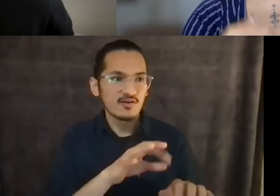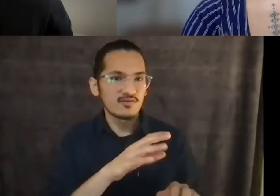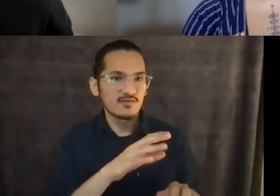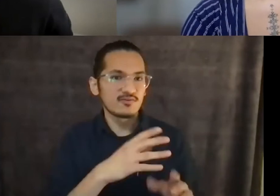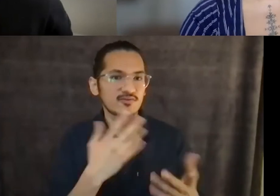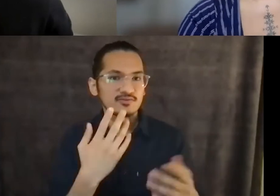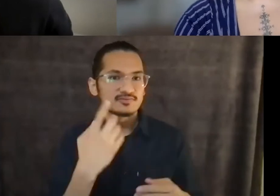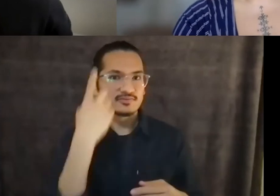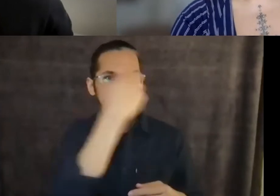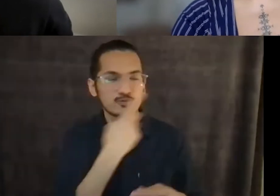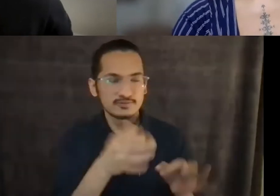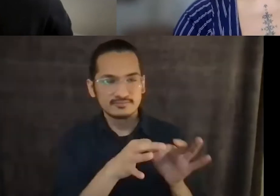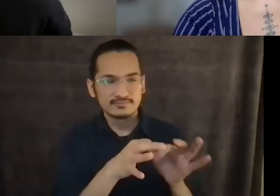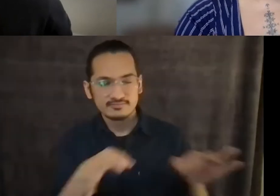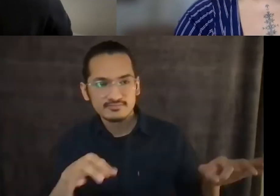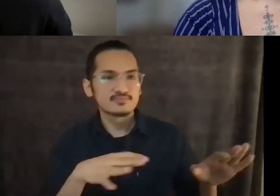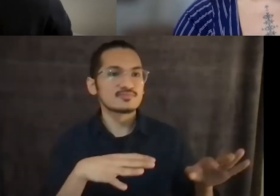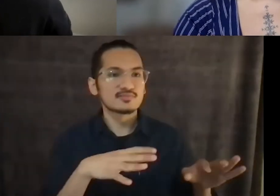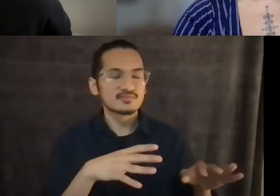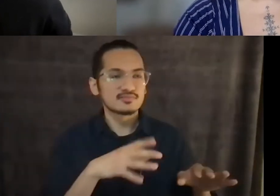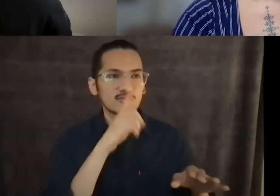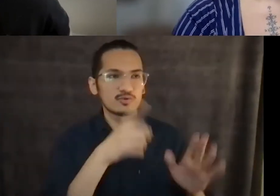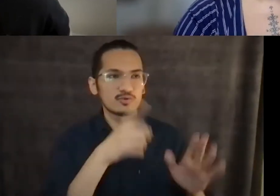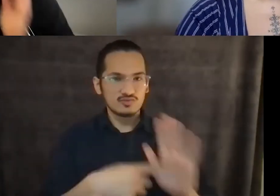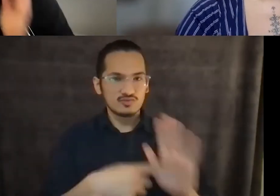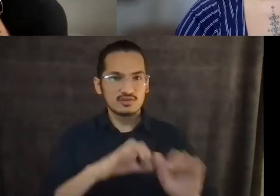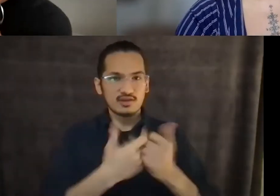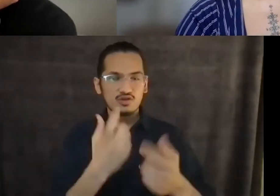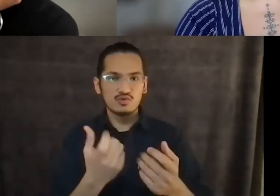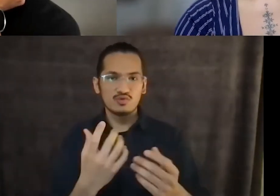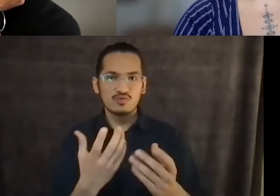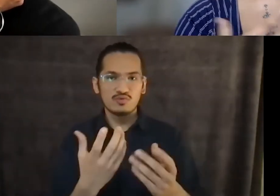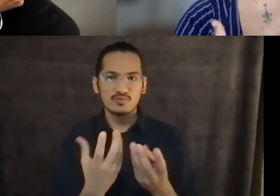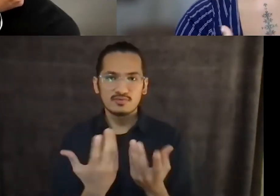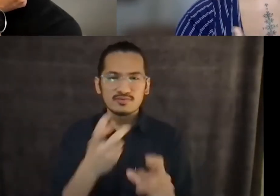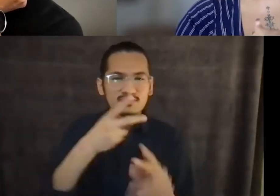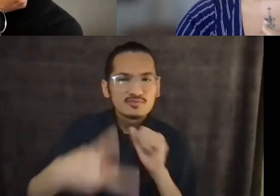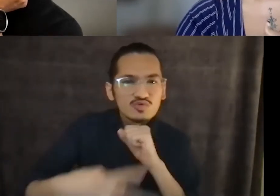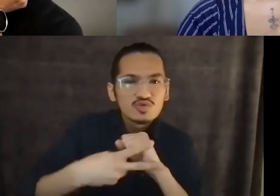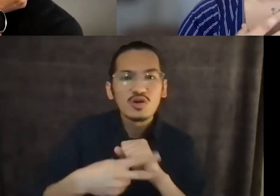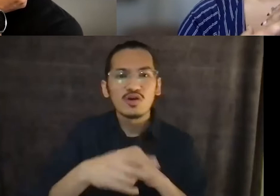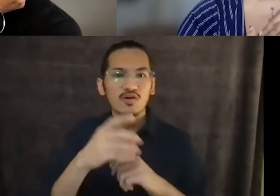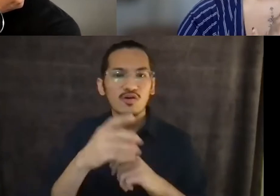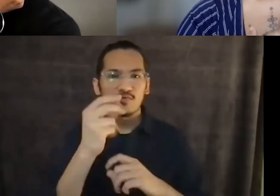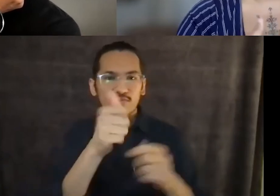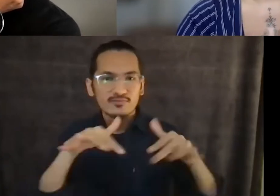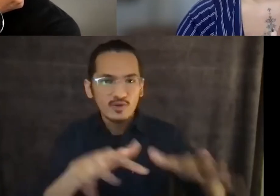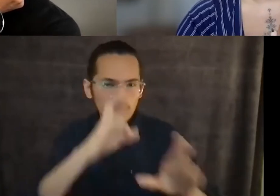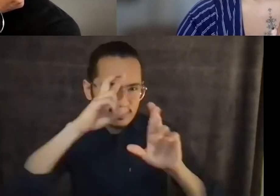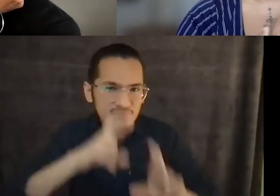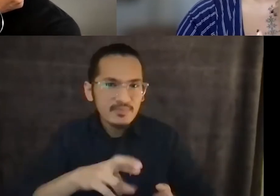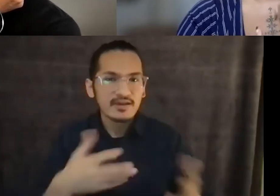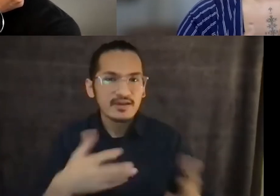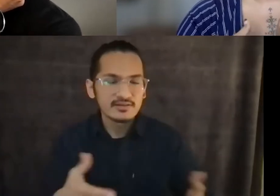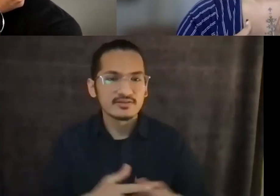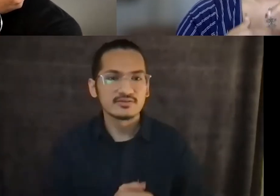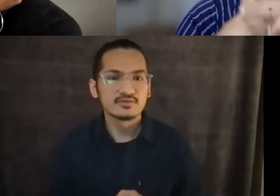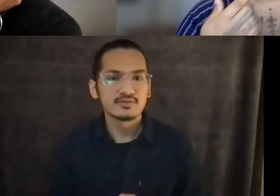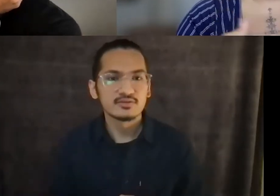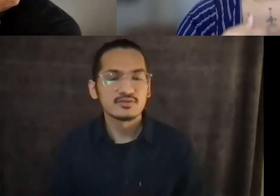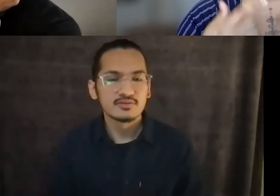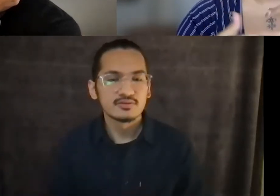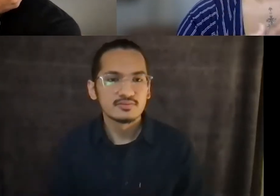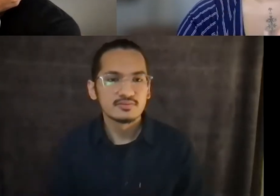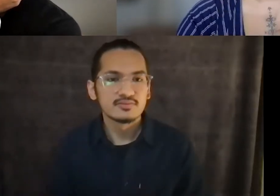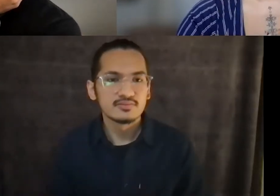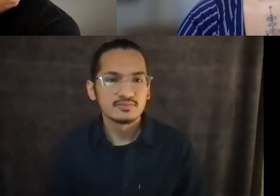Maoli nation building. And so my question, my initial question to you is, what is at stake if this interpersonal intimacy and